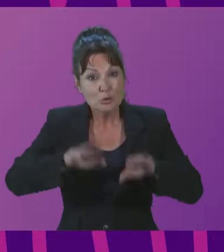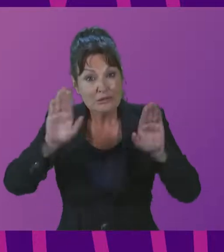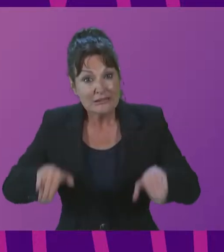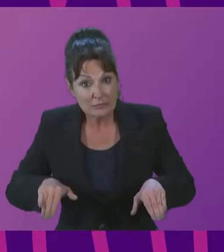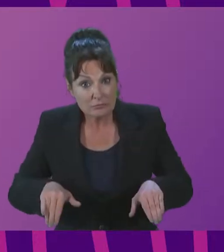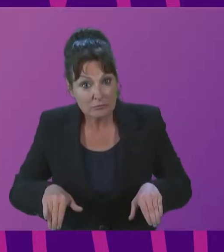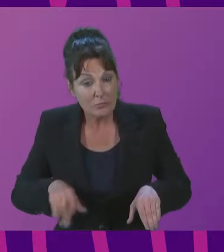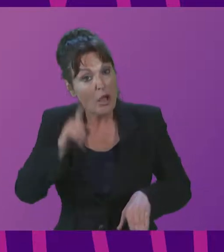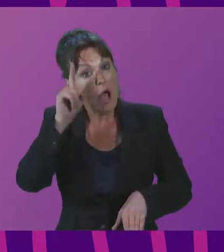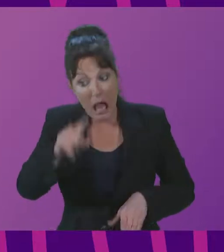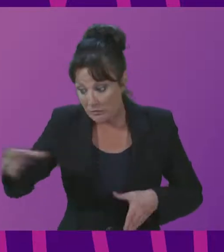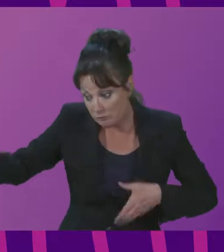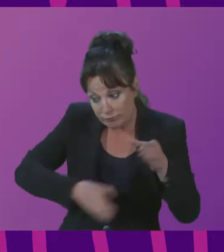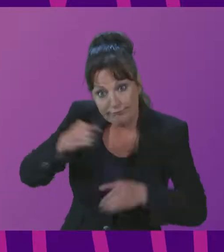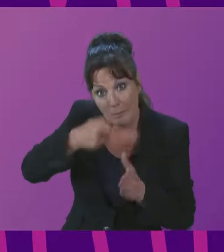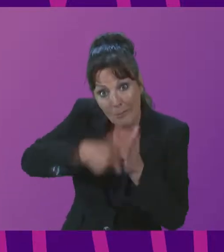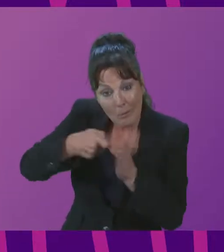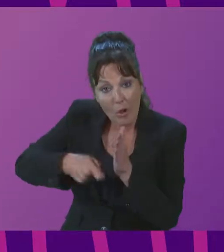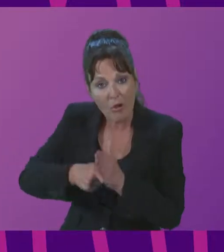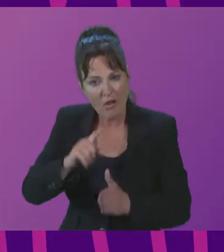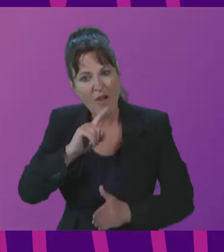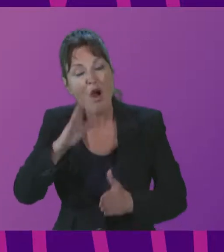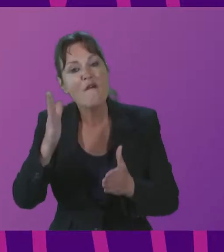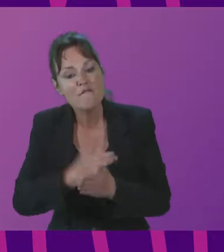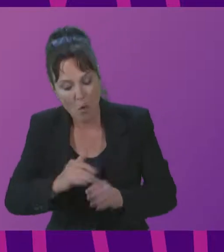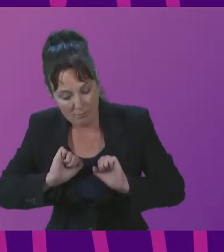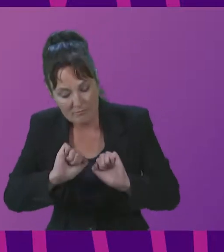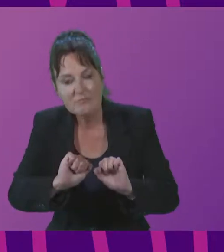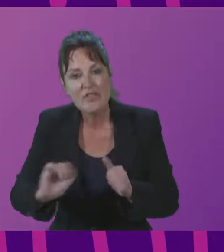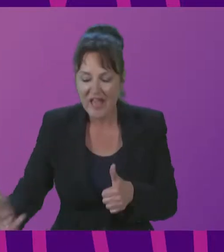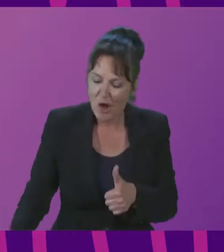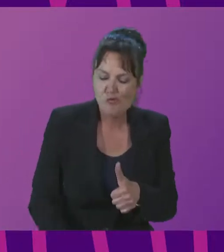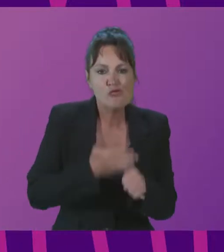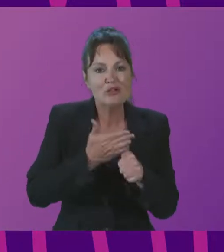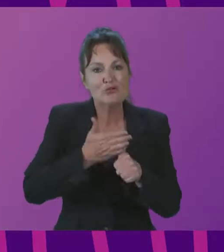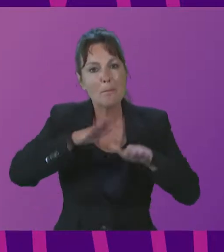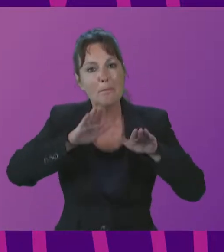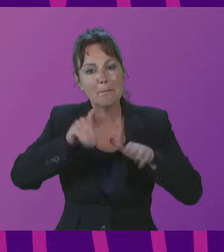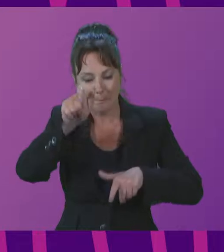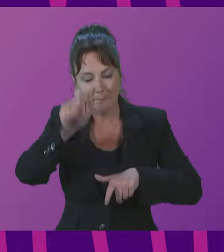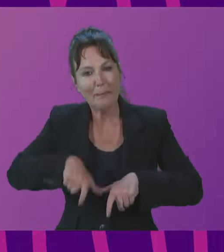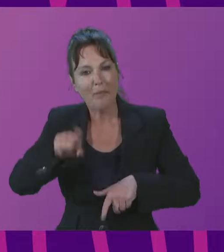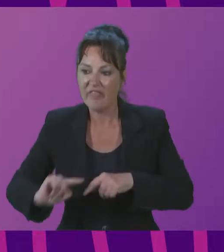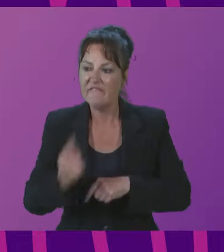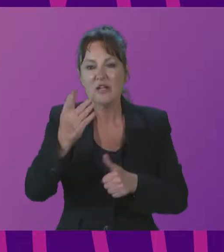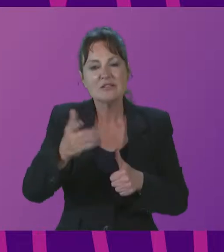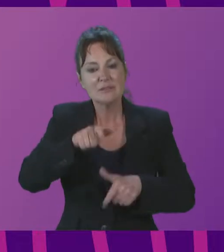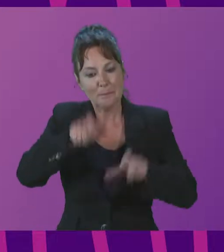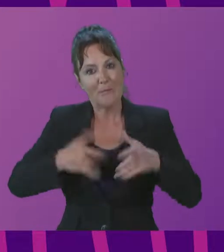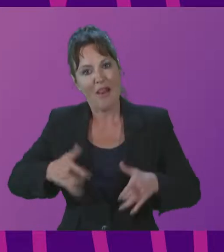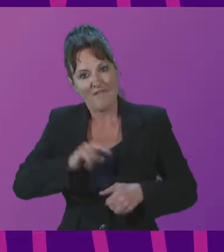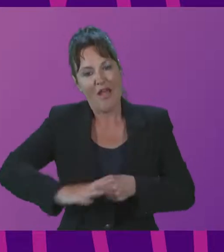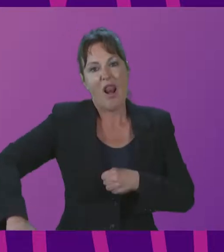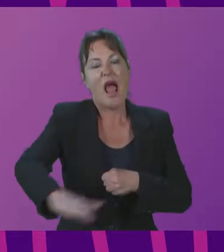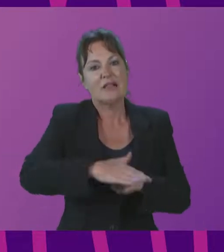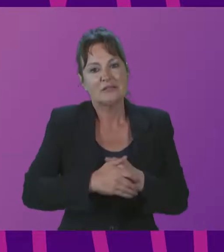and curated by the indigenous peoples. It is really a game-changing initiative.